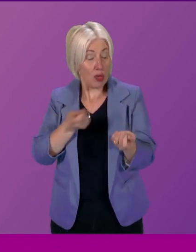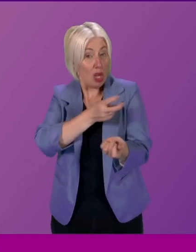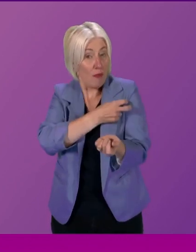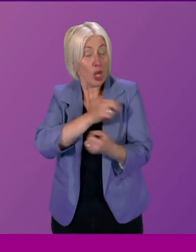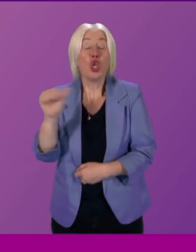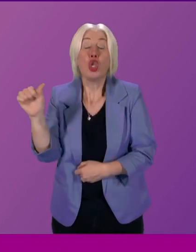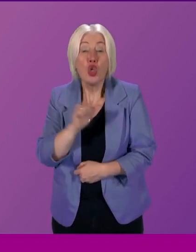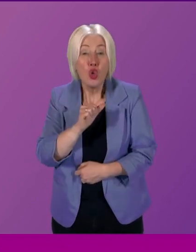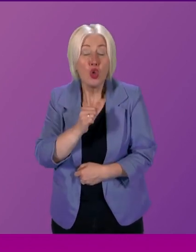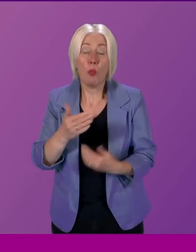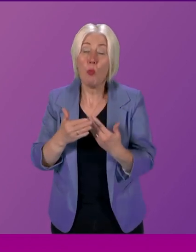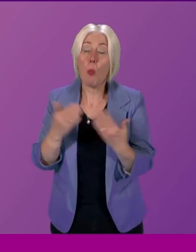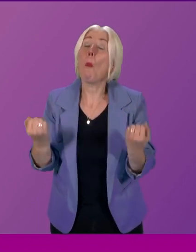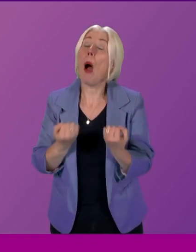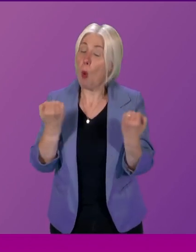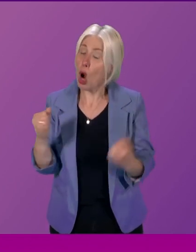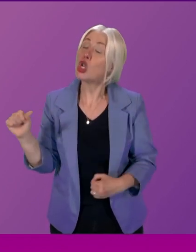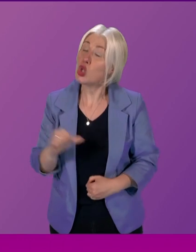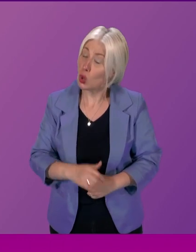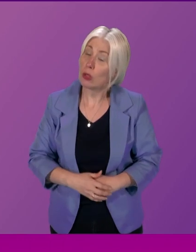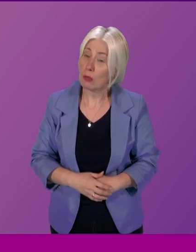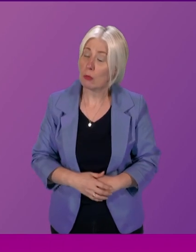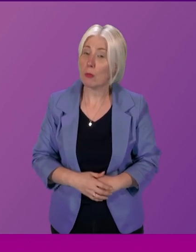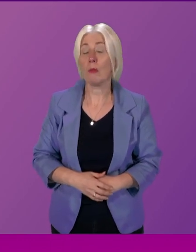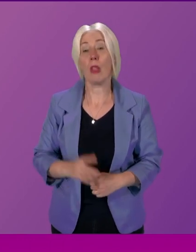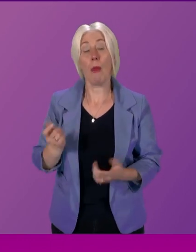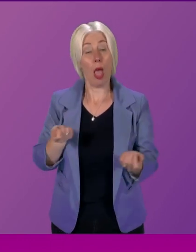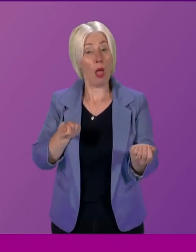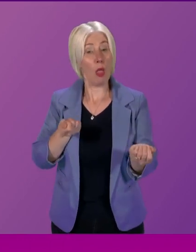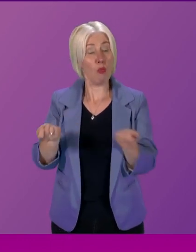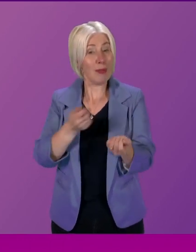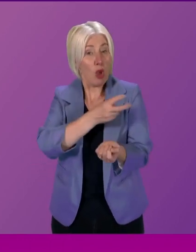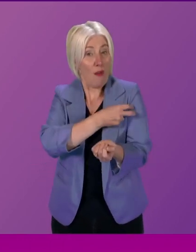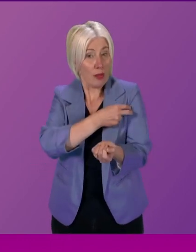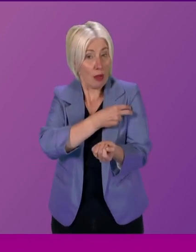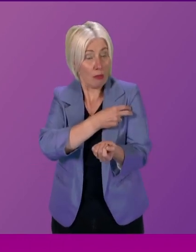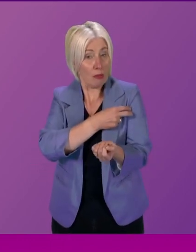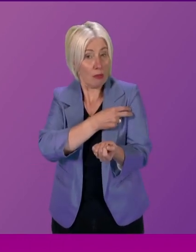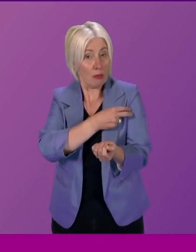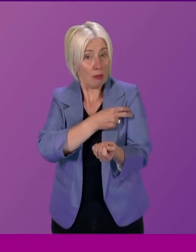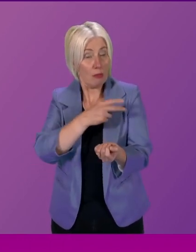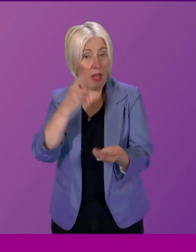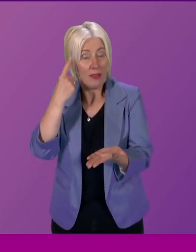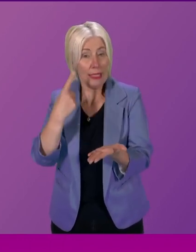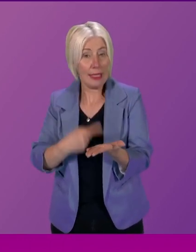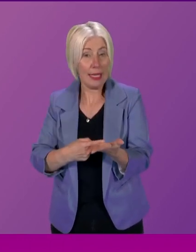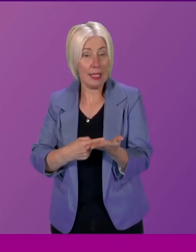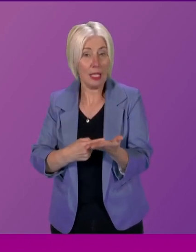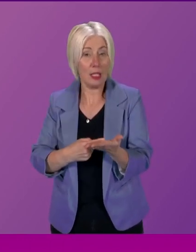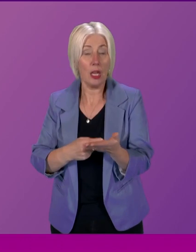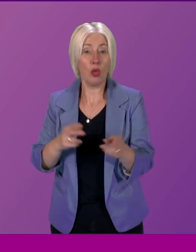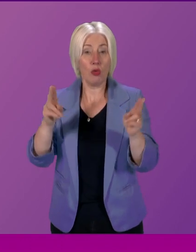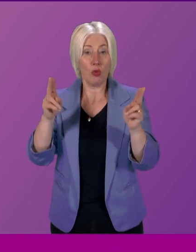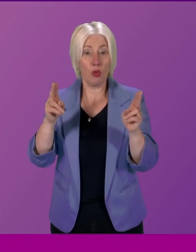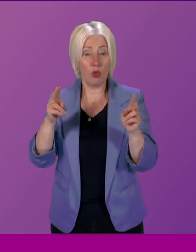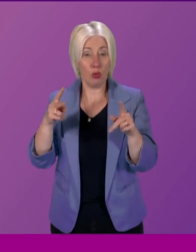power and I would just say on that also that the presiding officers have made a decision to reduce the length of answers